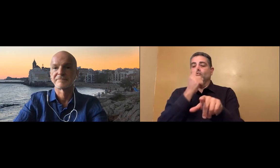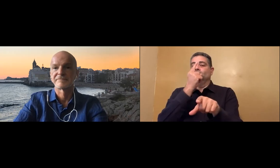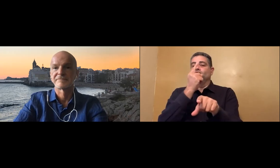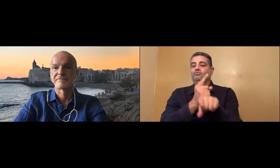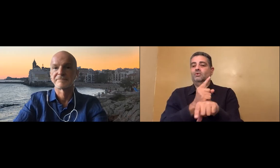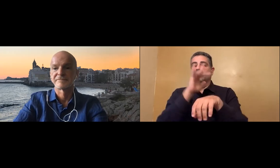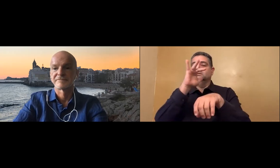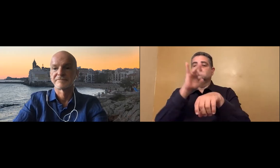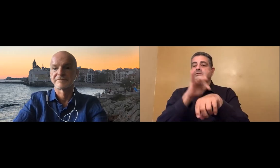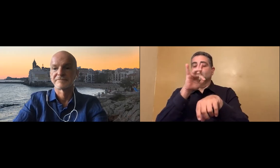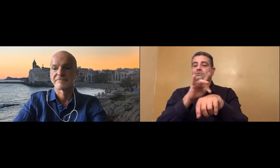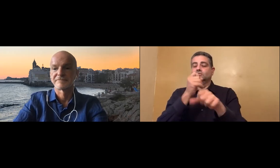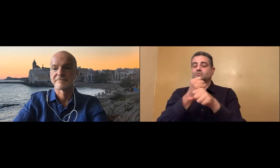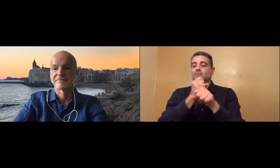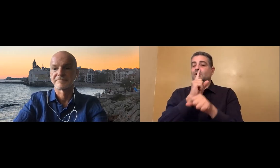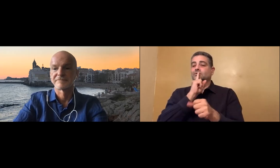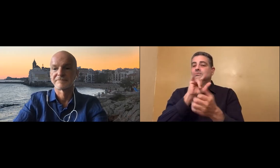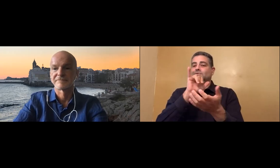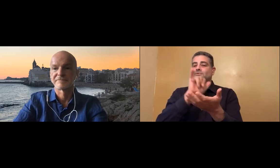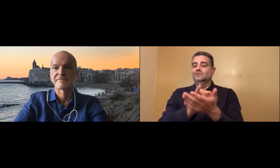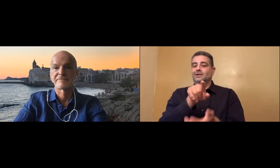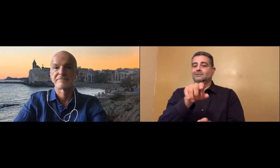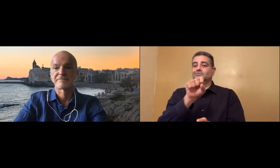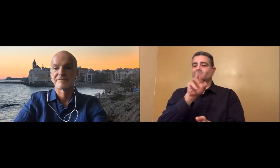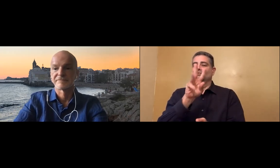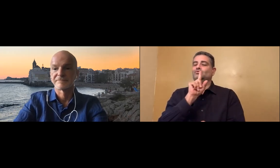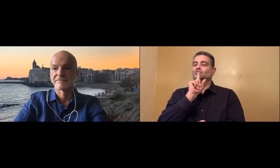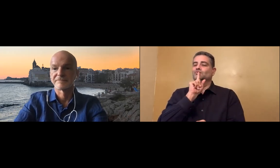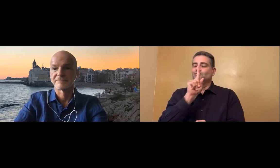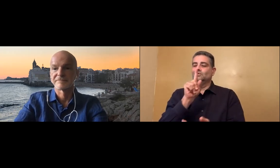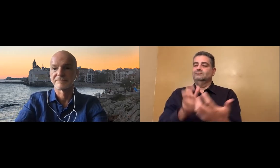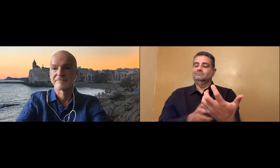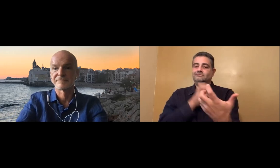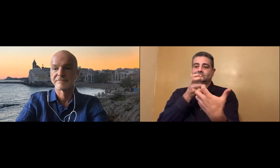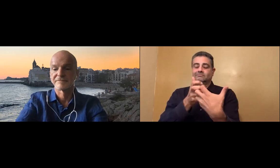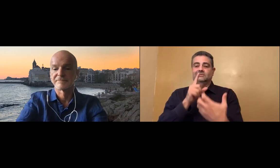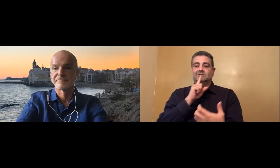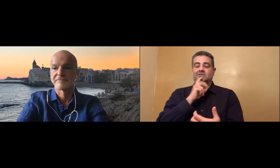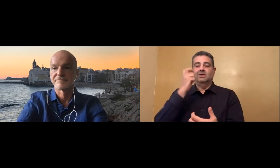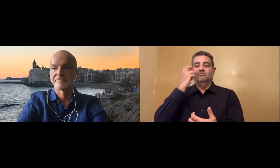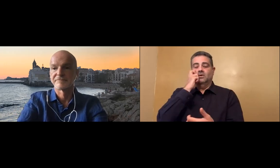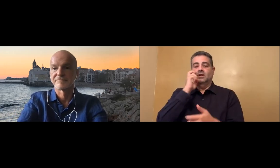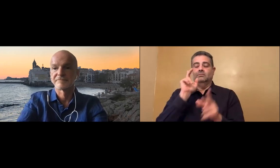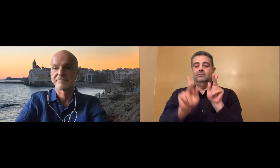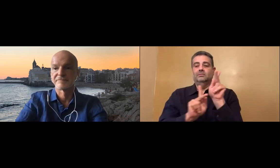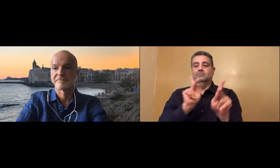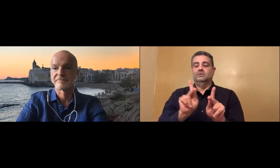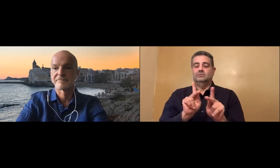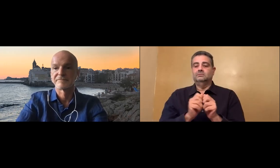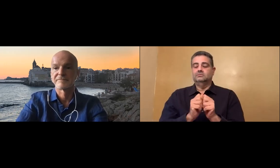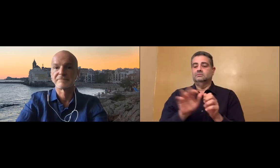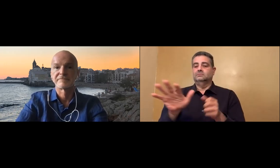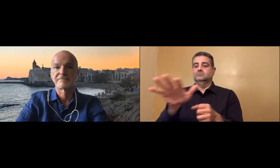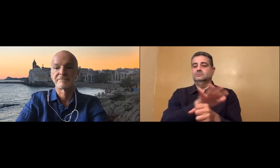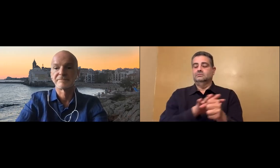And they've worked with us to put the finishing touches on it to make sure that that software is truly